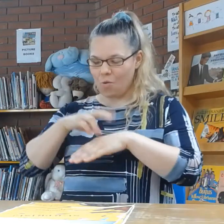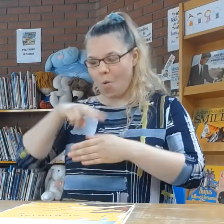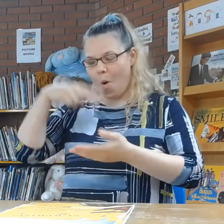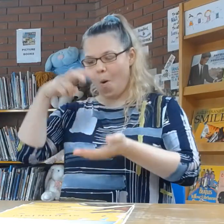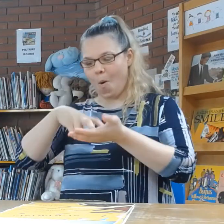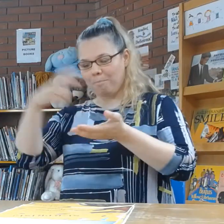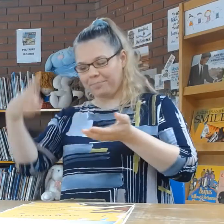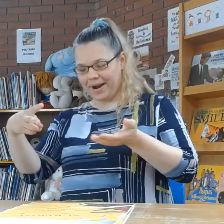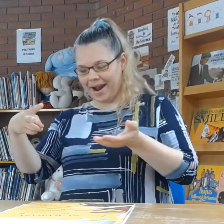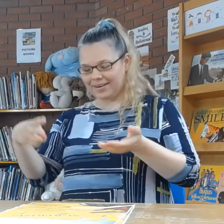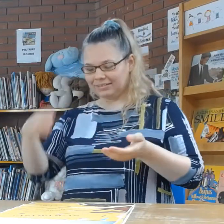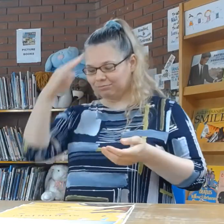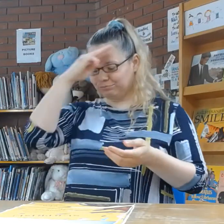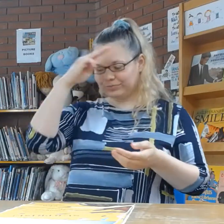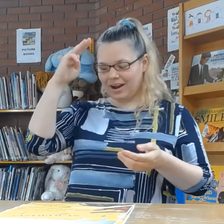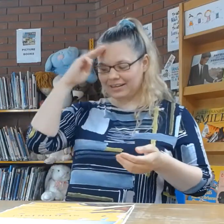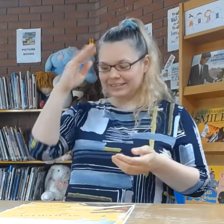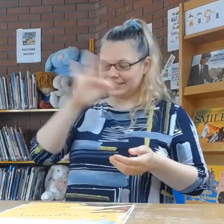Surprise!